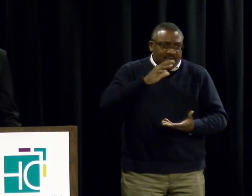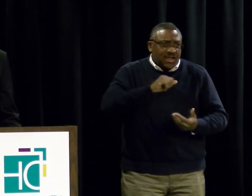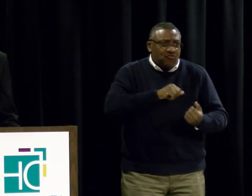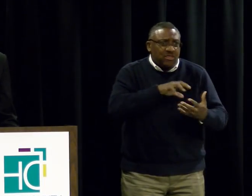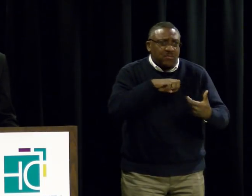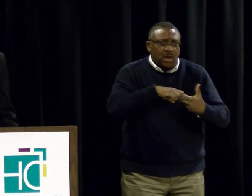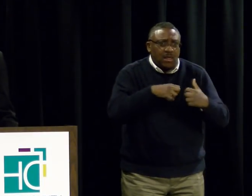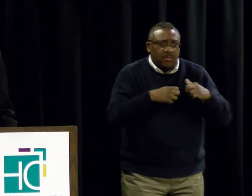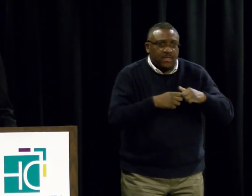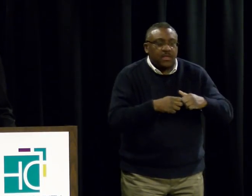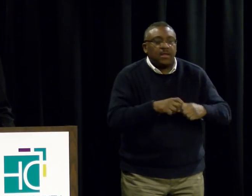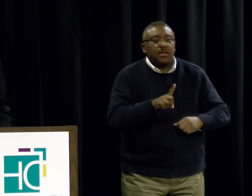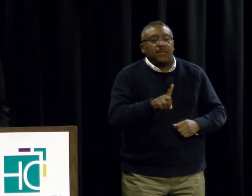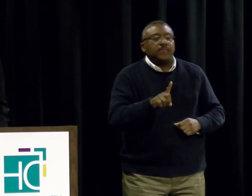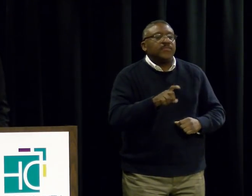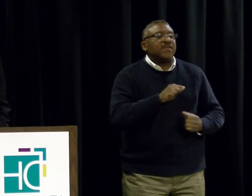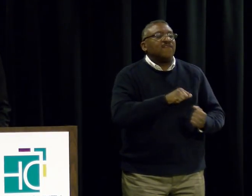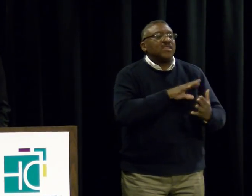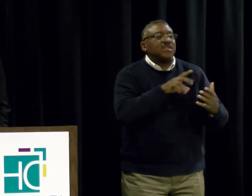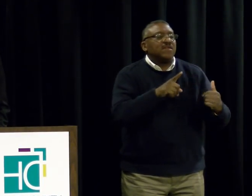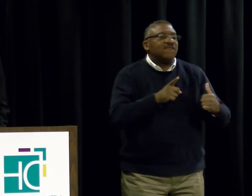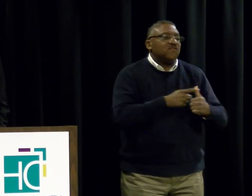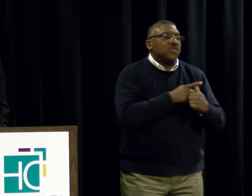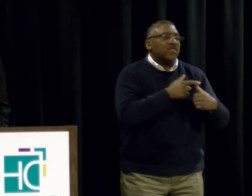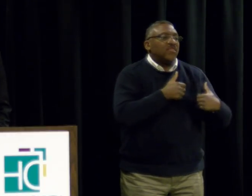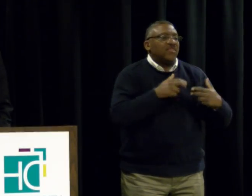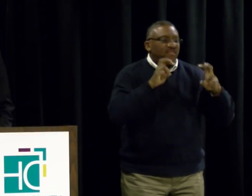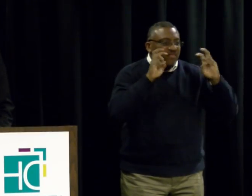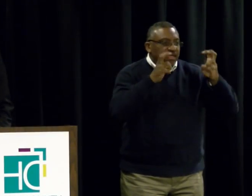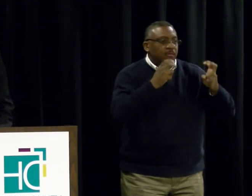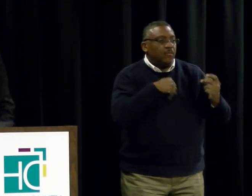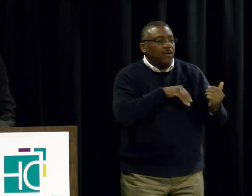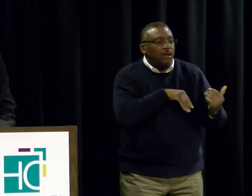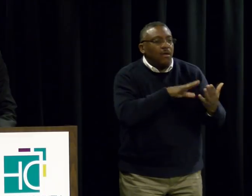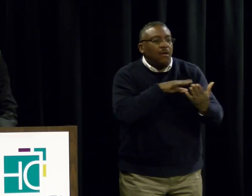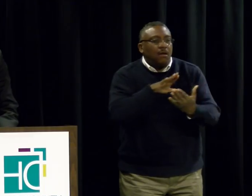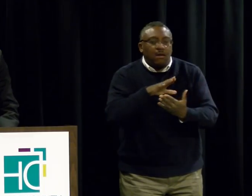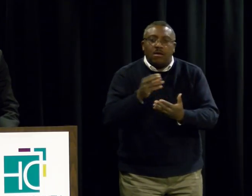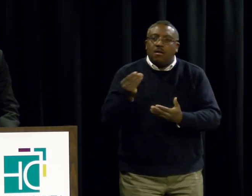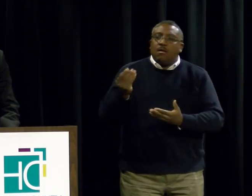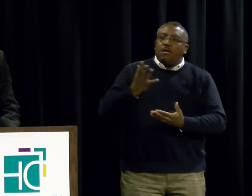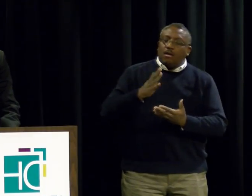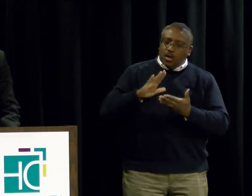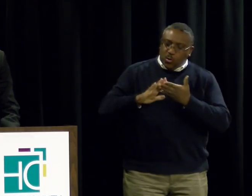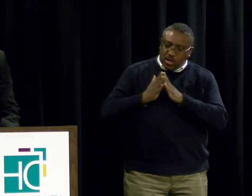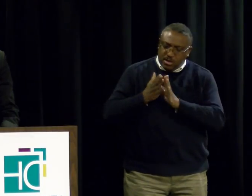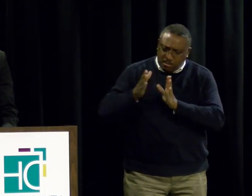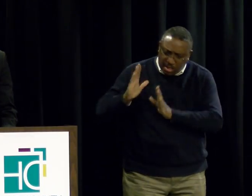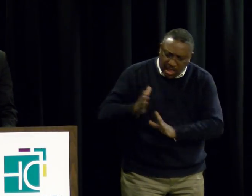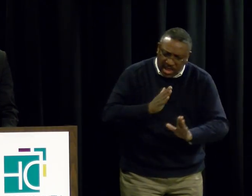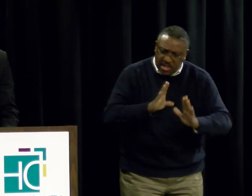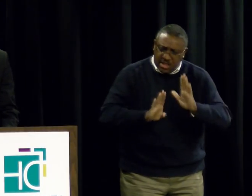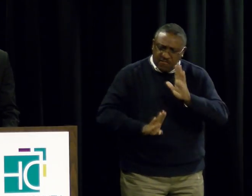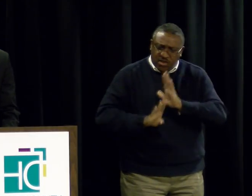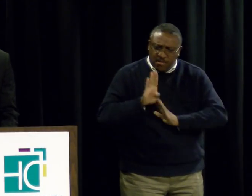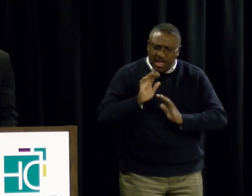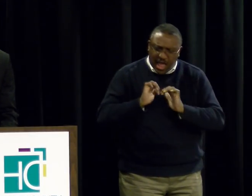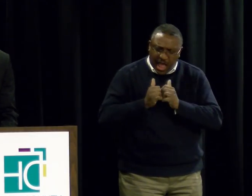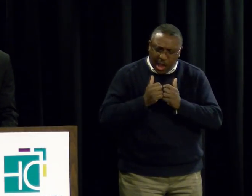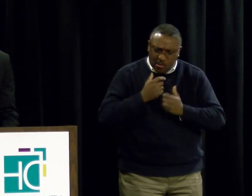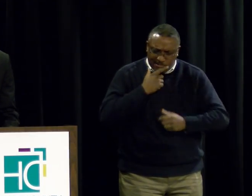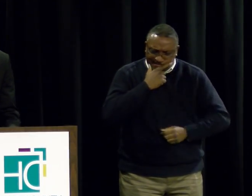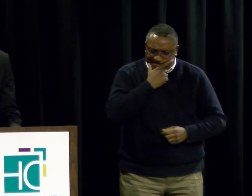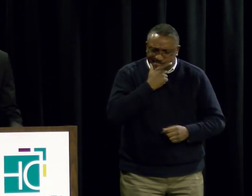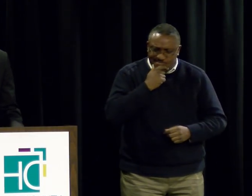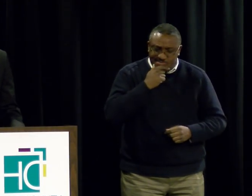But let's tackle the first major theme from our listening sessions, community planning and development. I've heard numerous